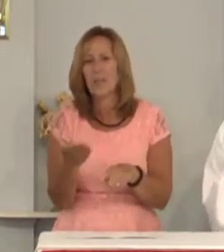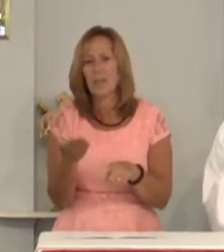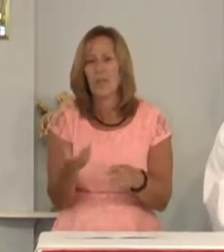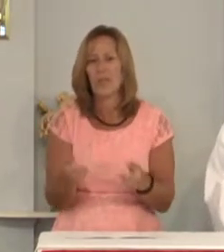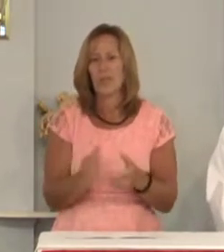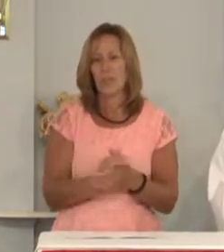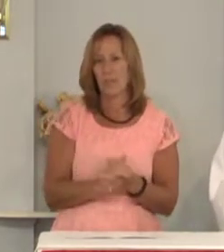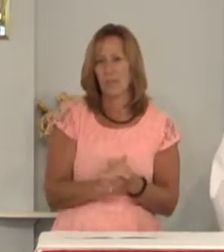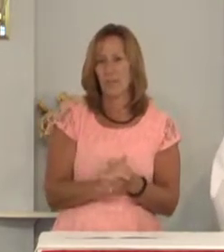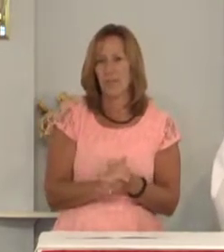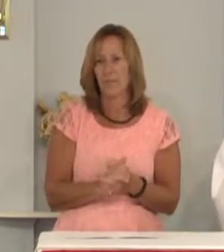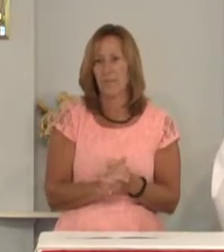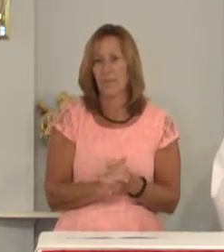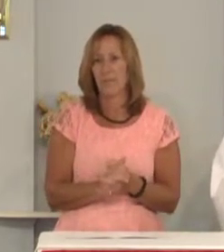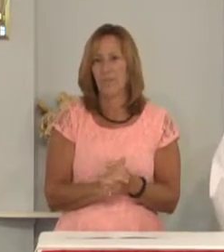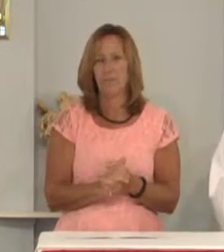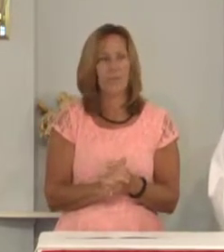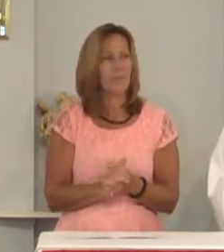again.